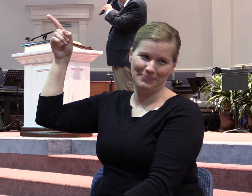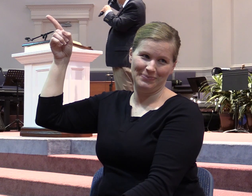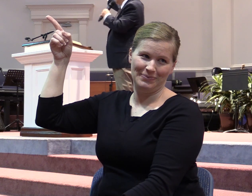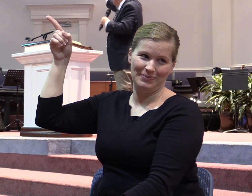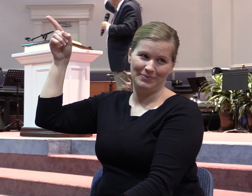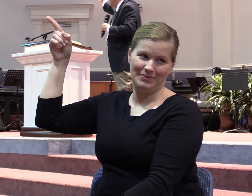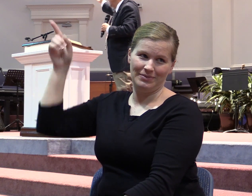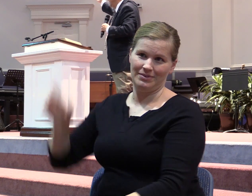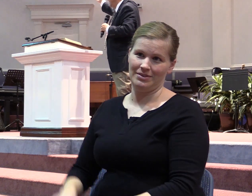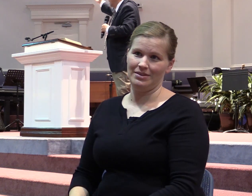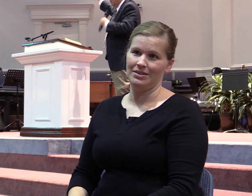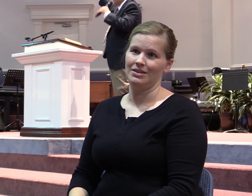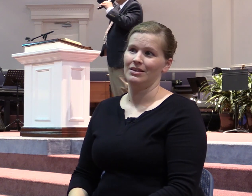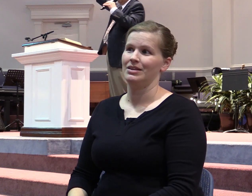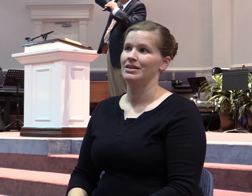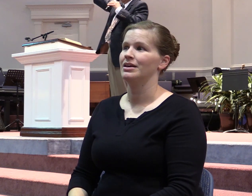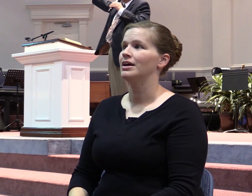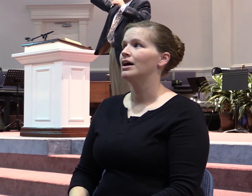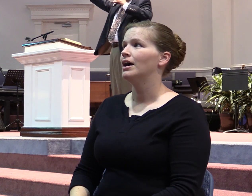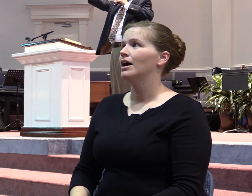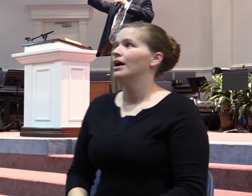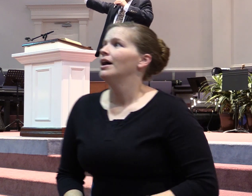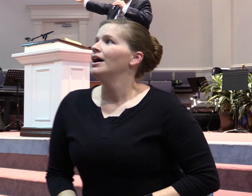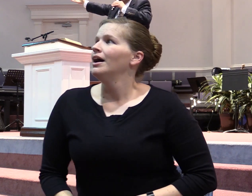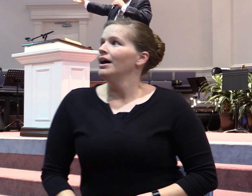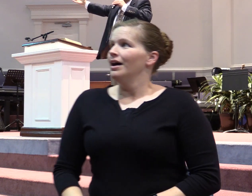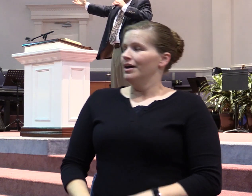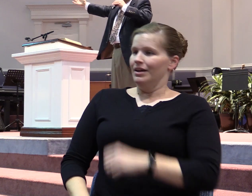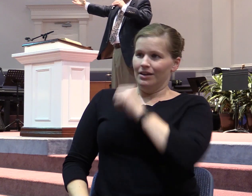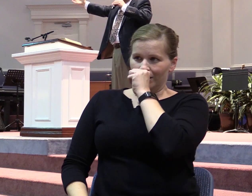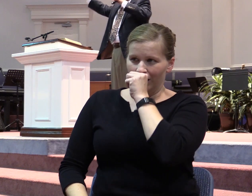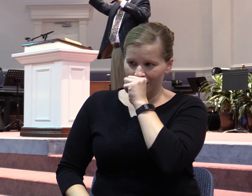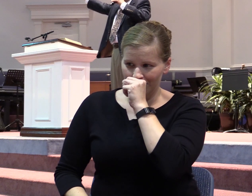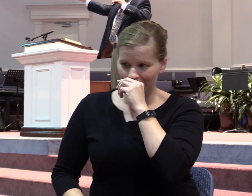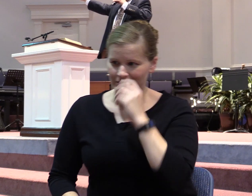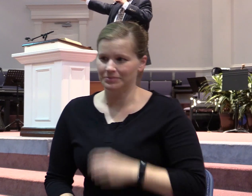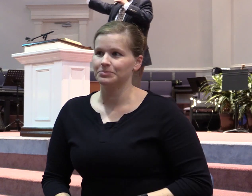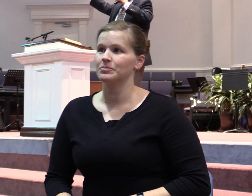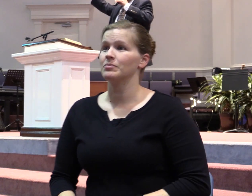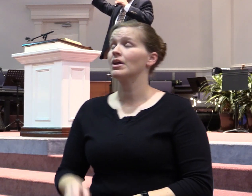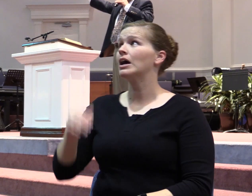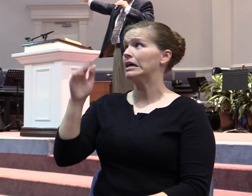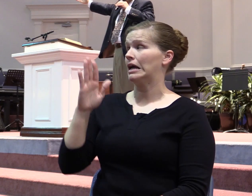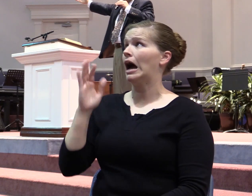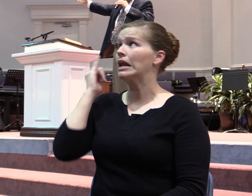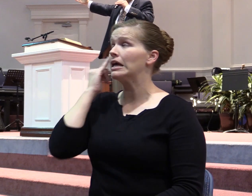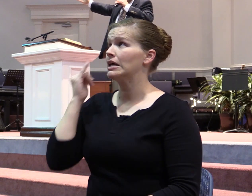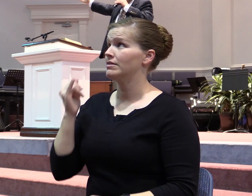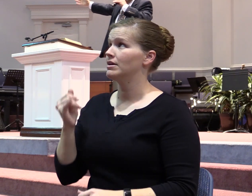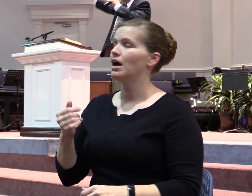rollercoaster. I don't know why I let my wife talk me into getting on this rollercoaster. If you'll get me off this rollercoaster alive, I'll